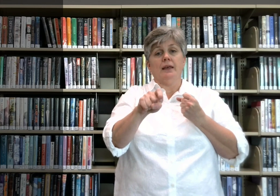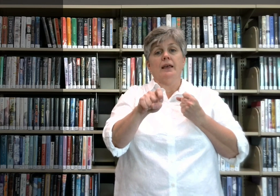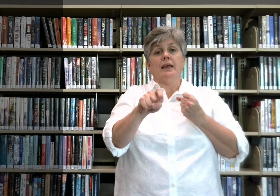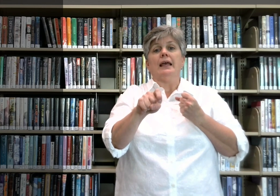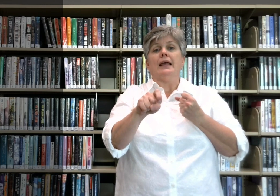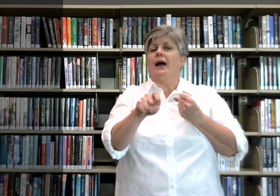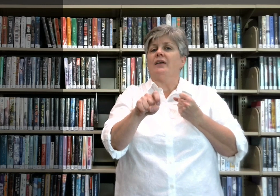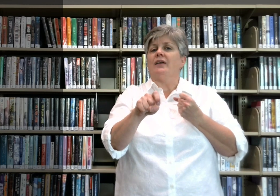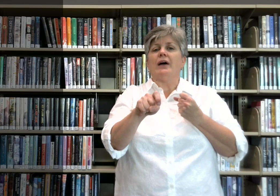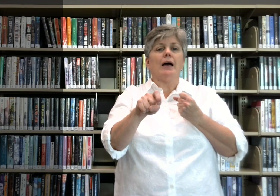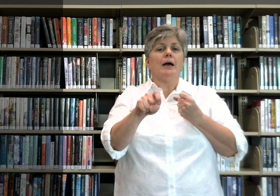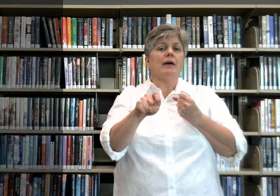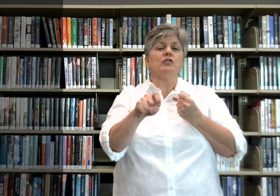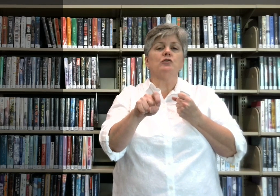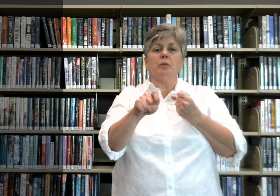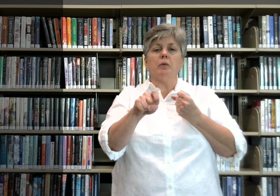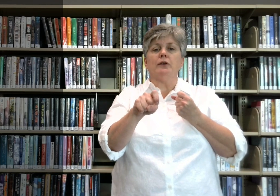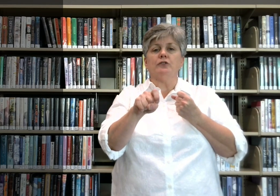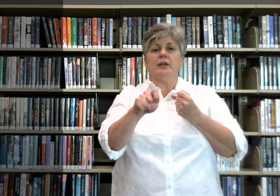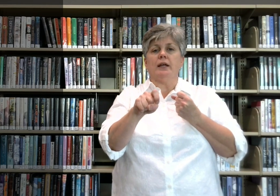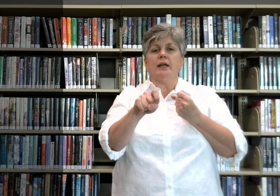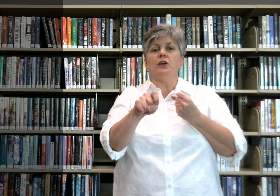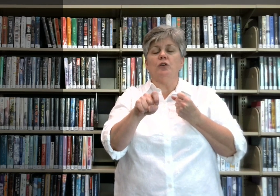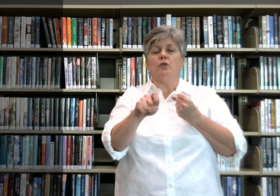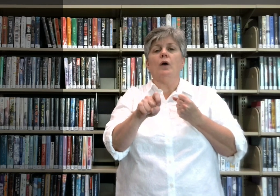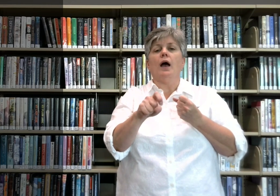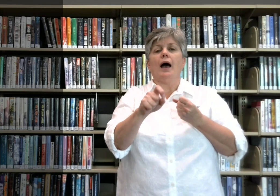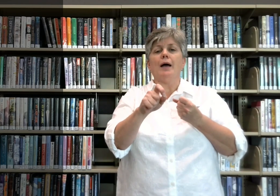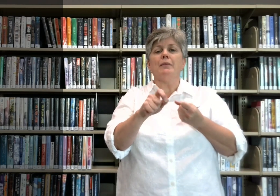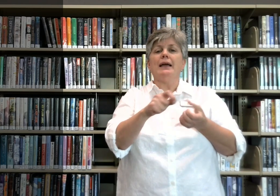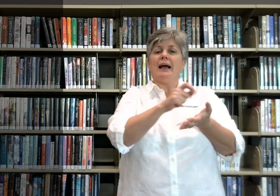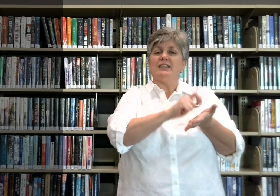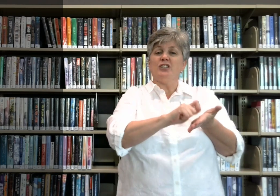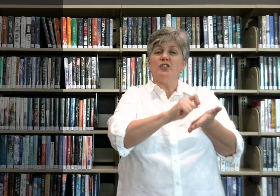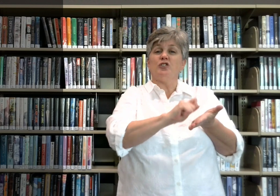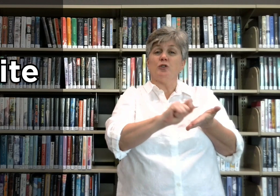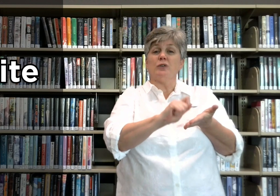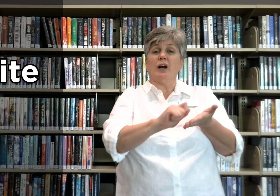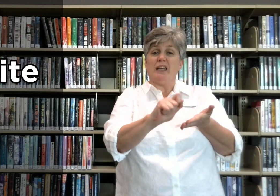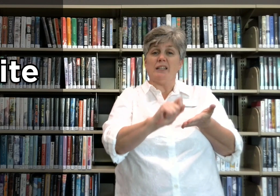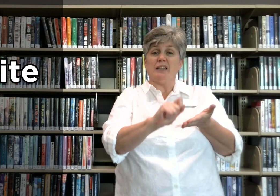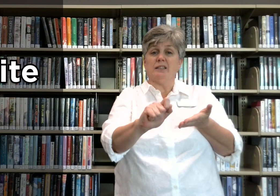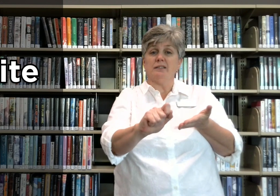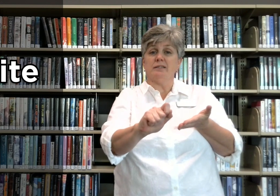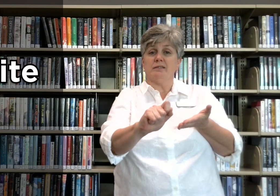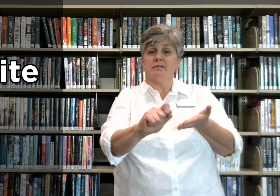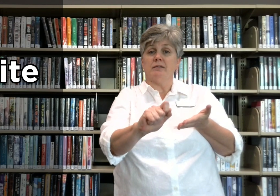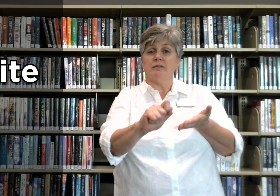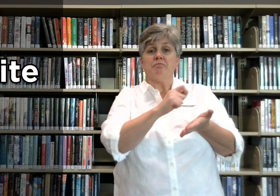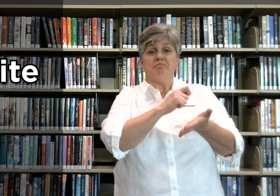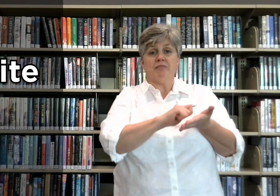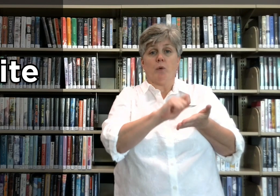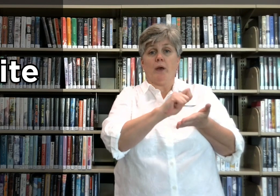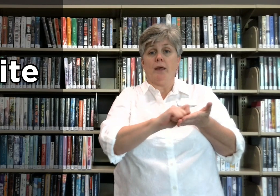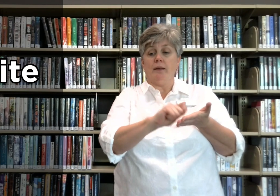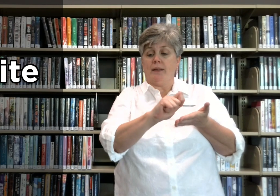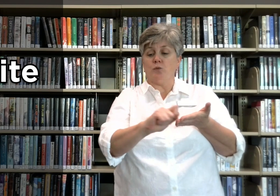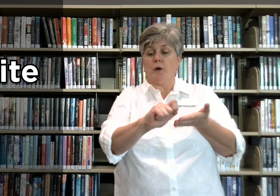Now if I'm having trouble understanding you, I might ask you to write. Okay, that's right.